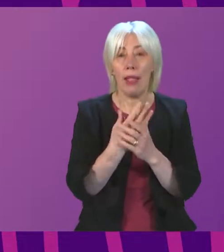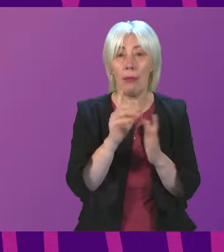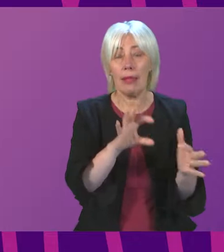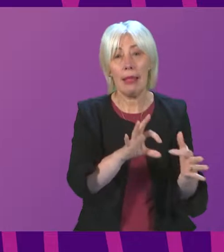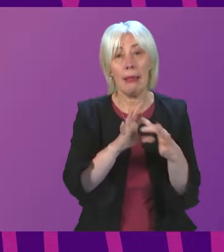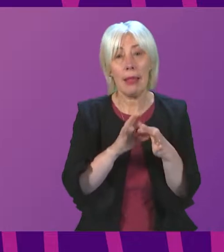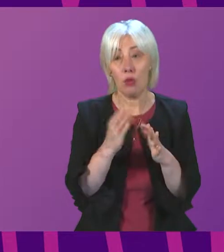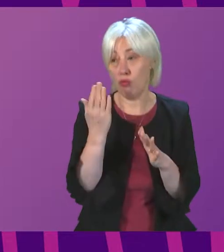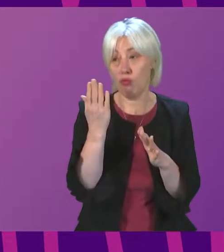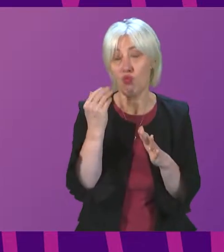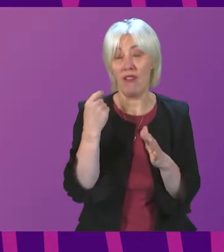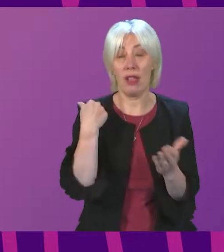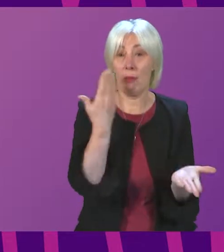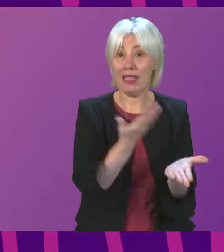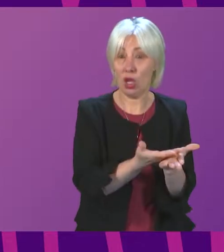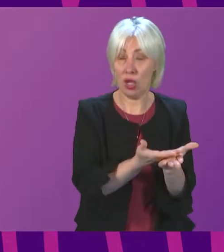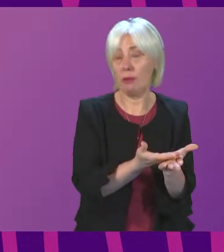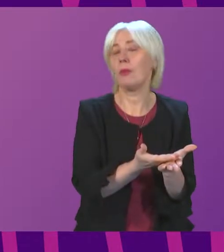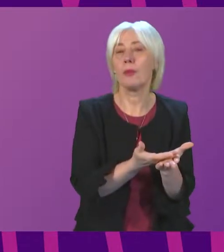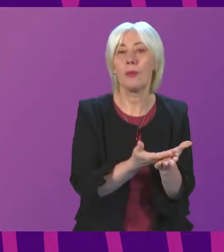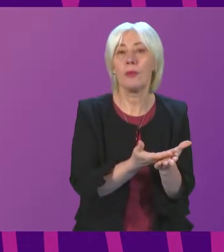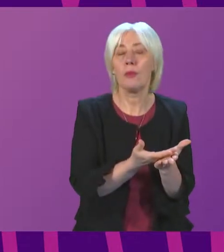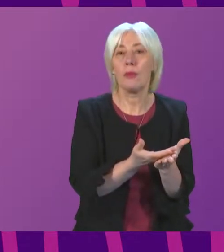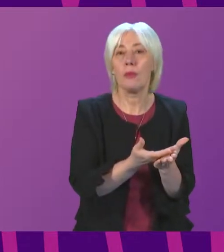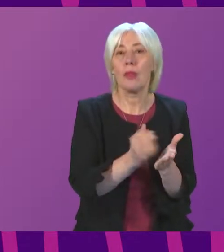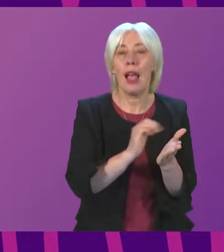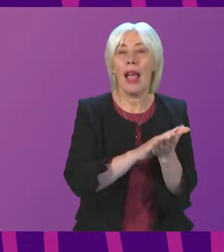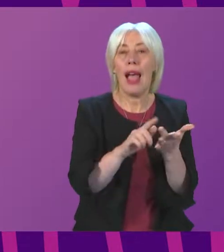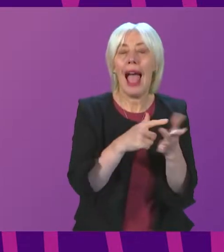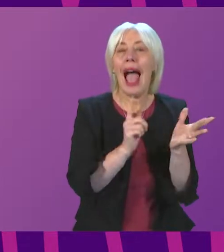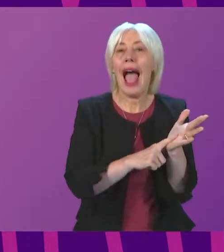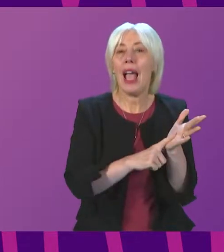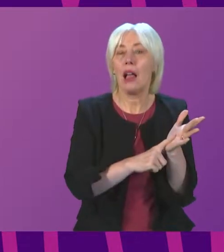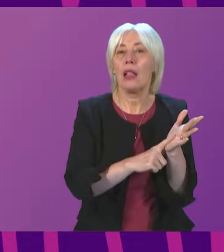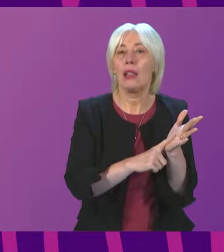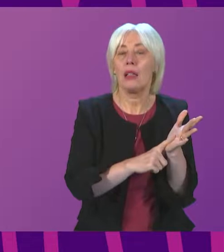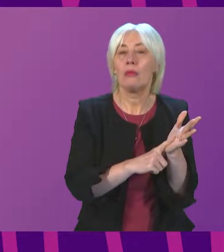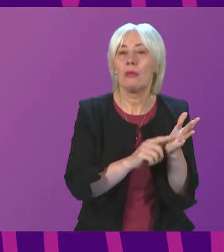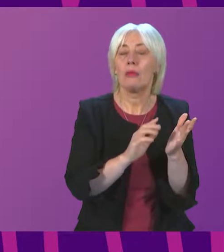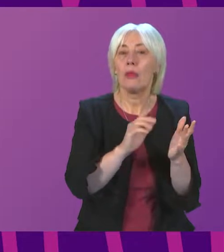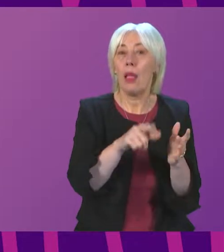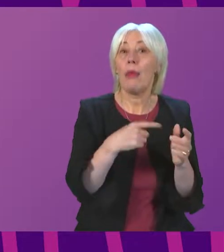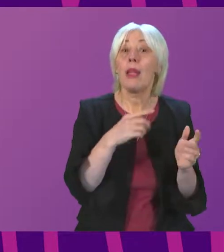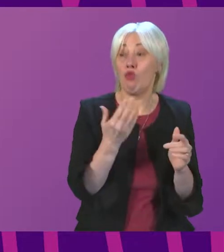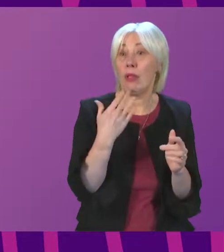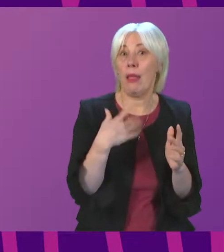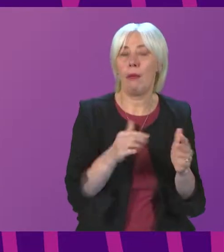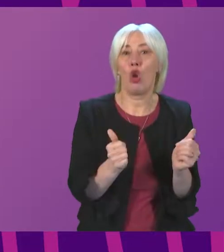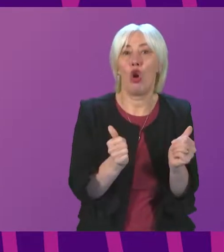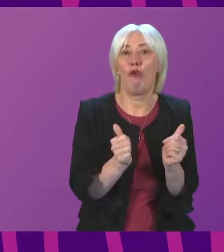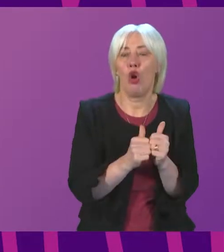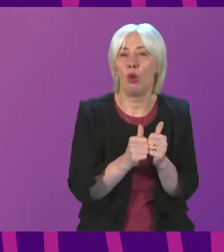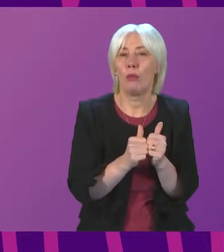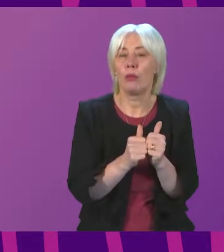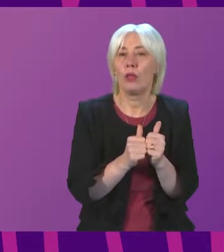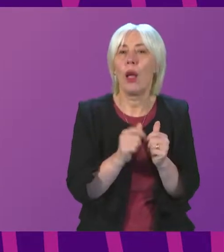petition you just heard this morning, Convener, is that HIAL have recently confirmed that they will now